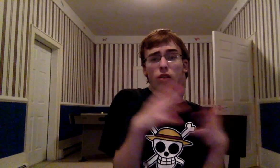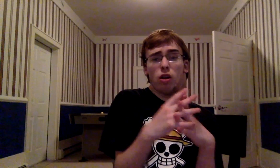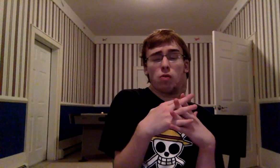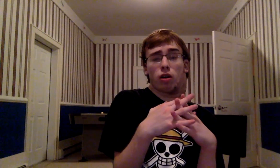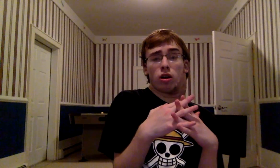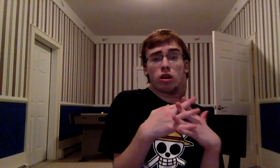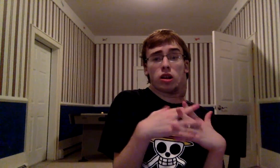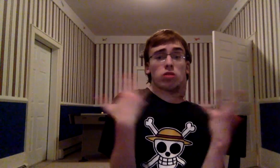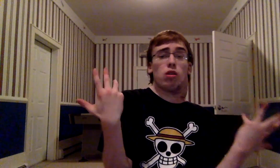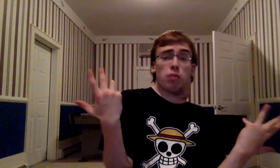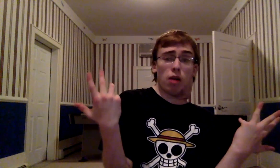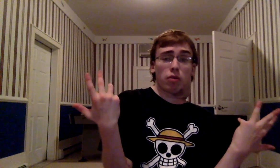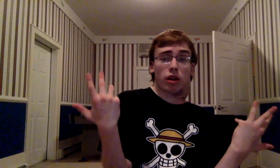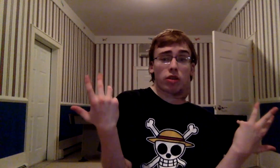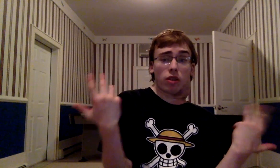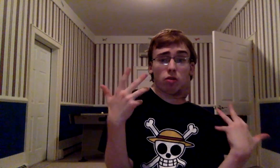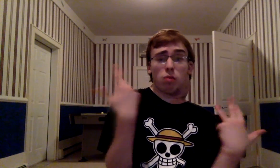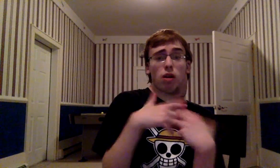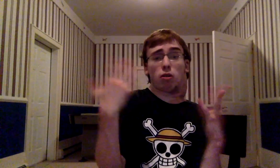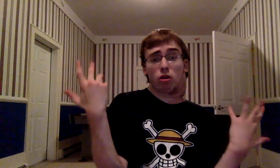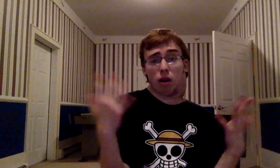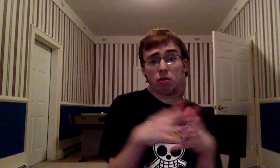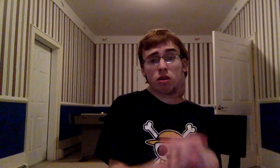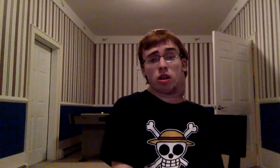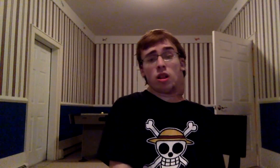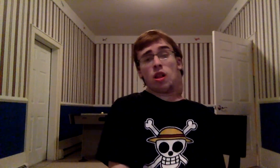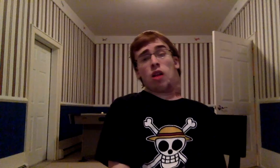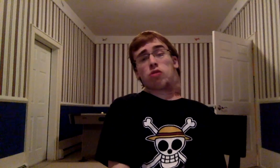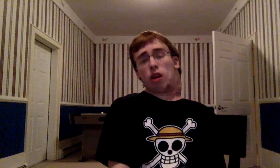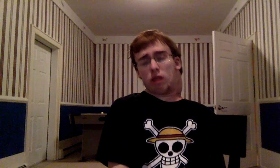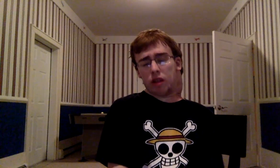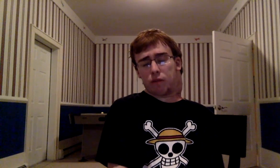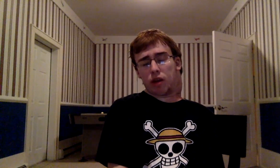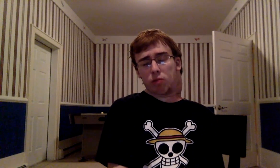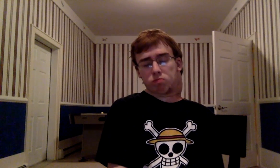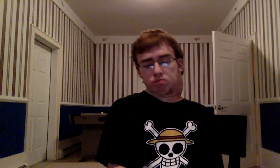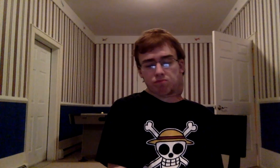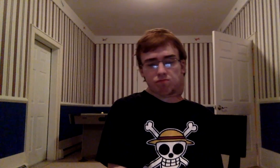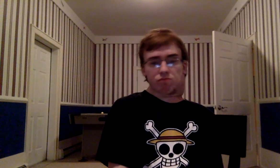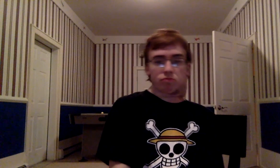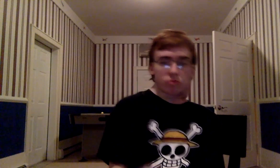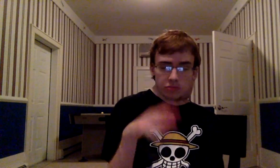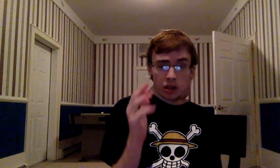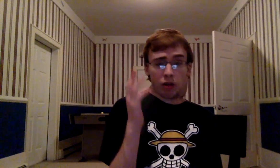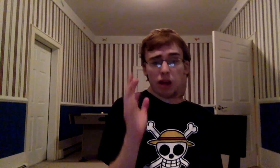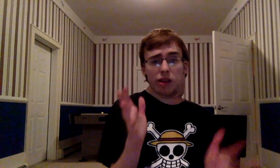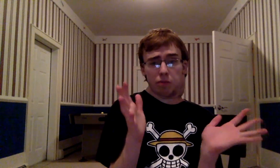not over That's your own problem That's your own problem, Kubo So I really feel I'm going to be ending a